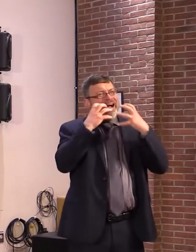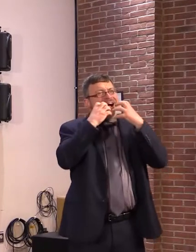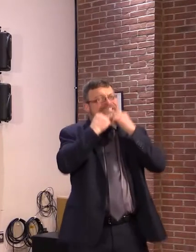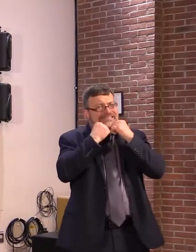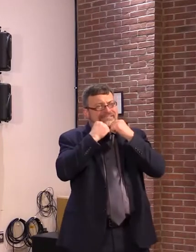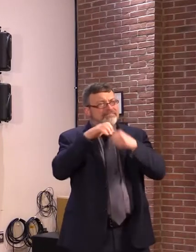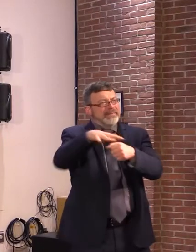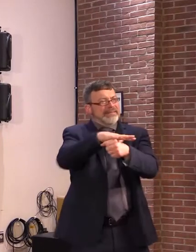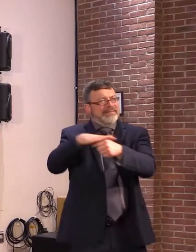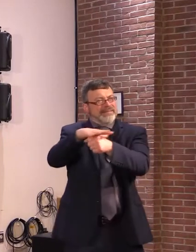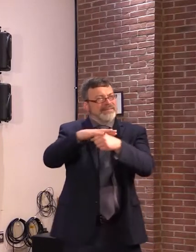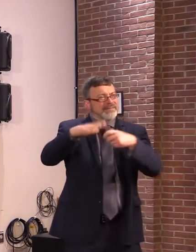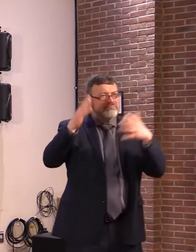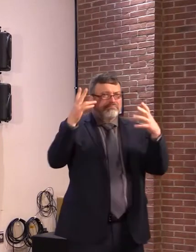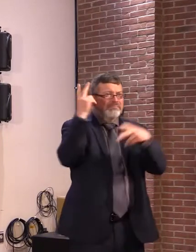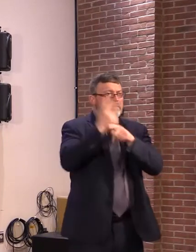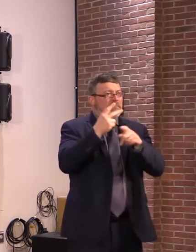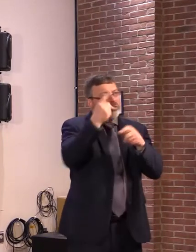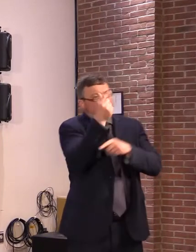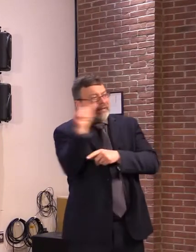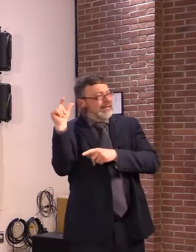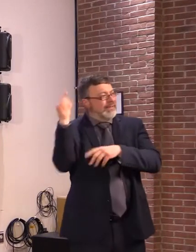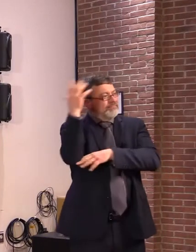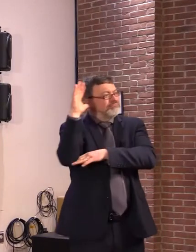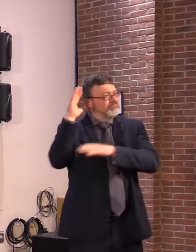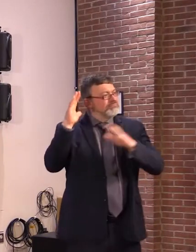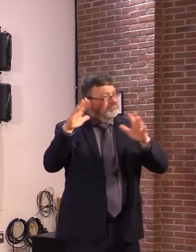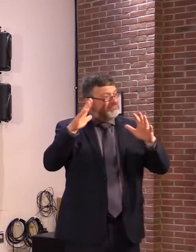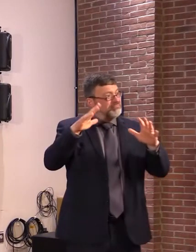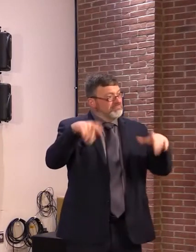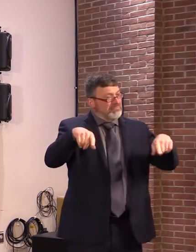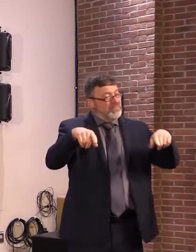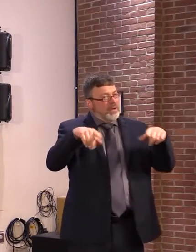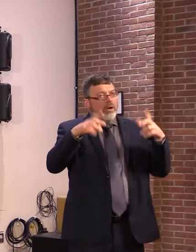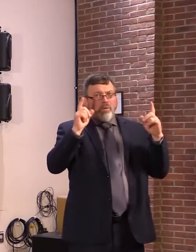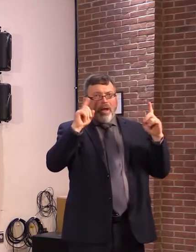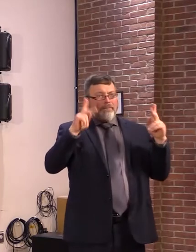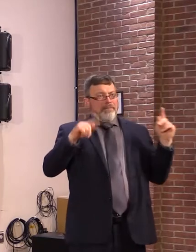sure Vermonters have access to that land, can live on that land as well.